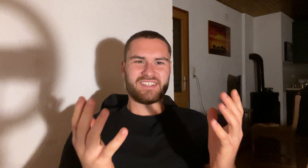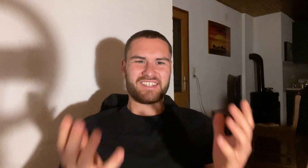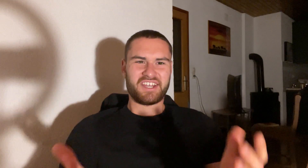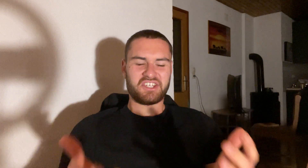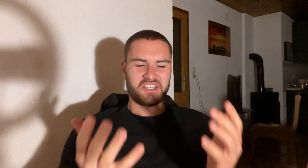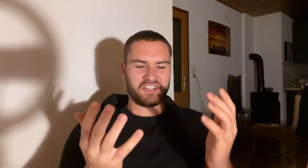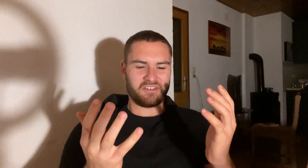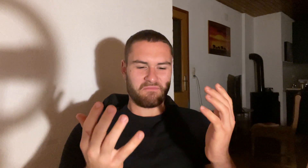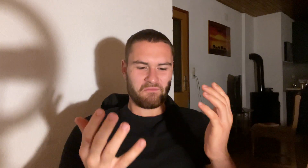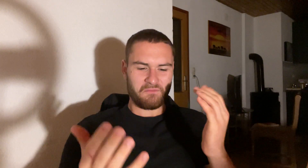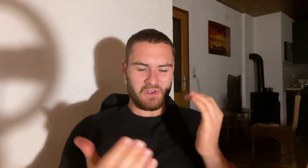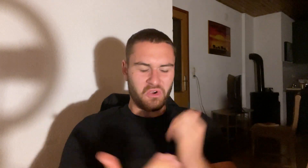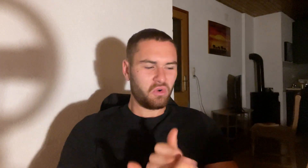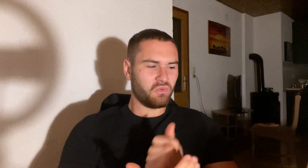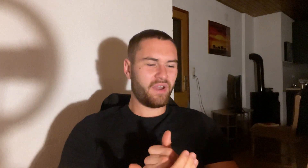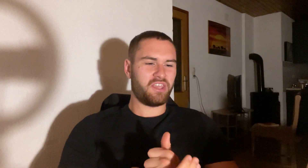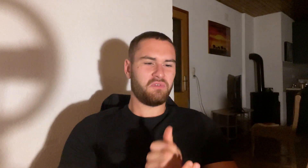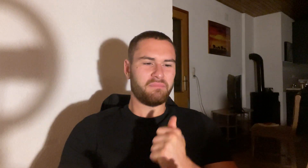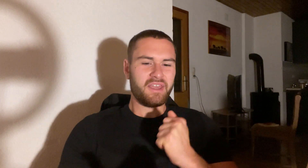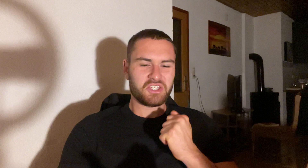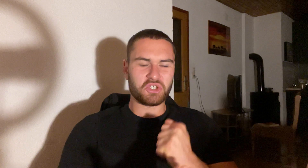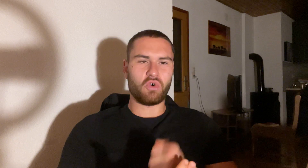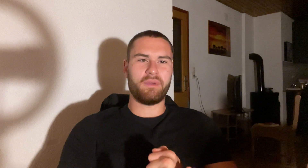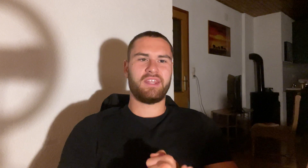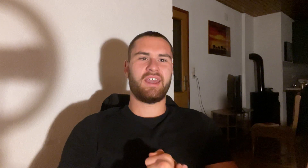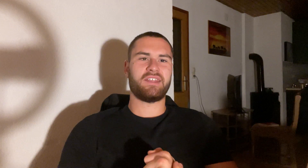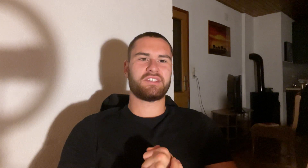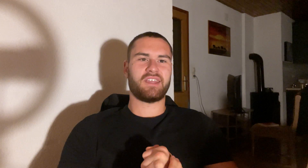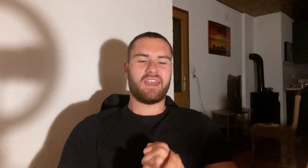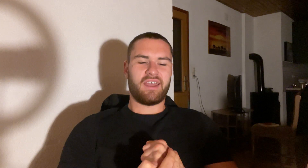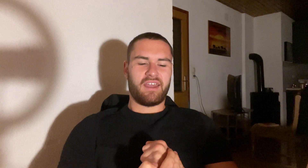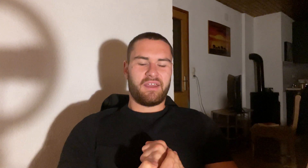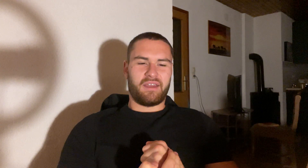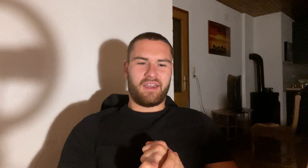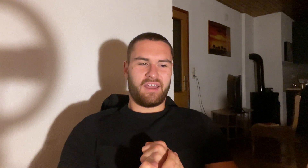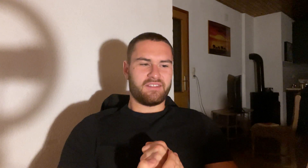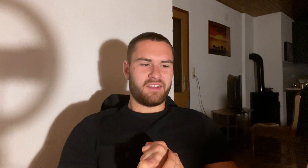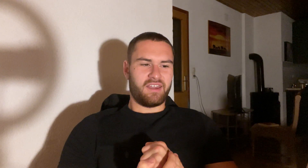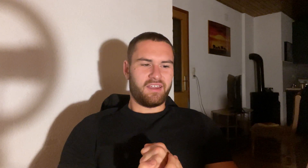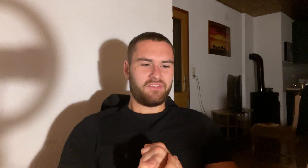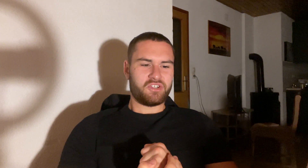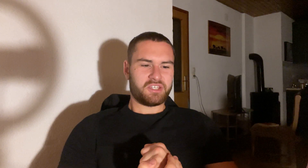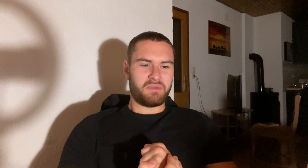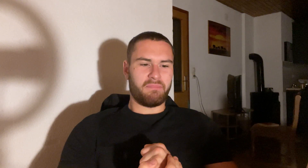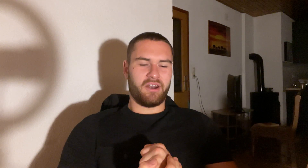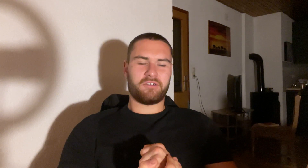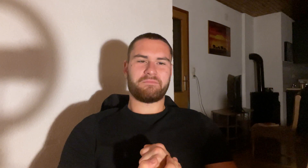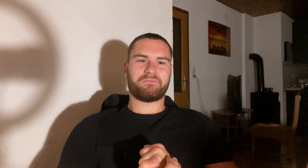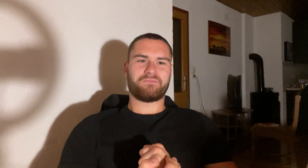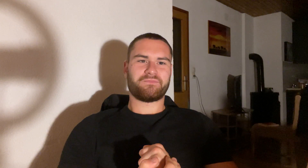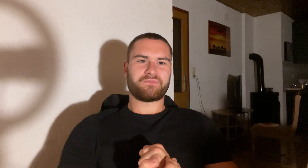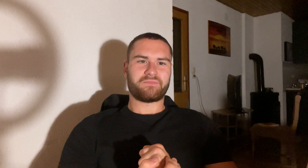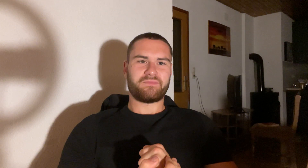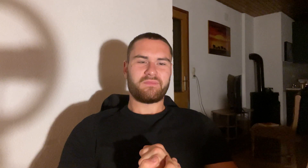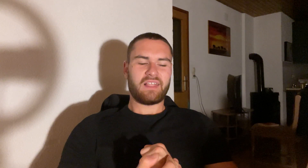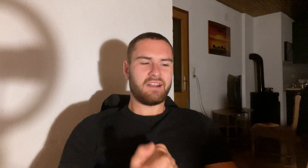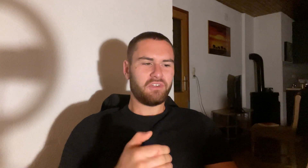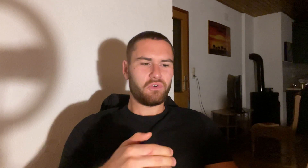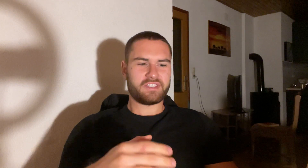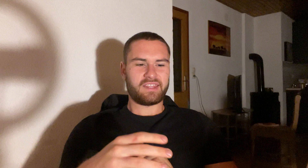such a good way you will make so many gains things and it will just be better and I notice that